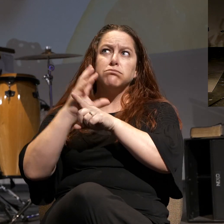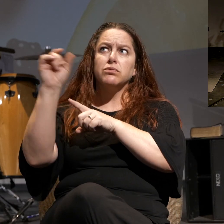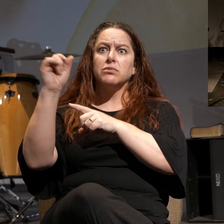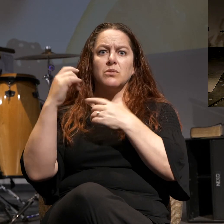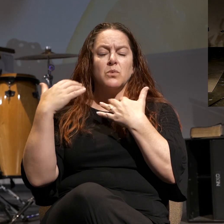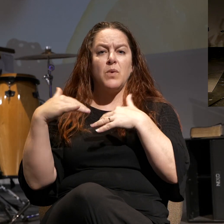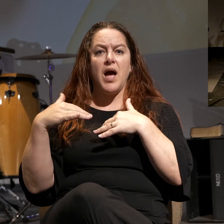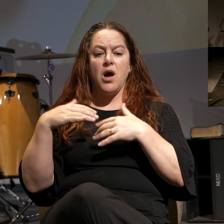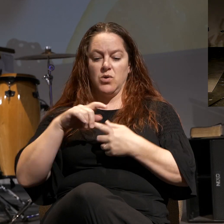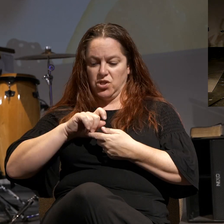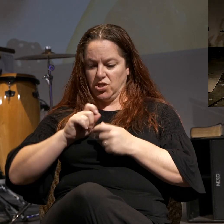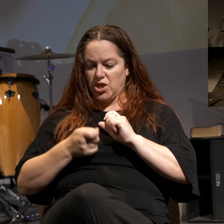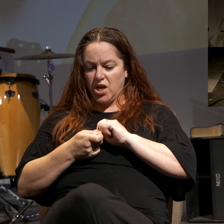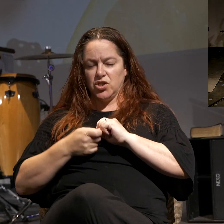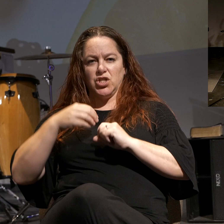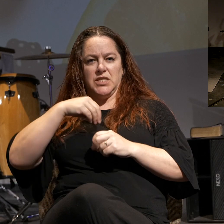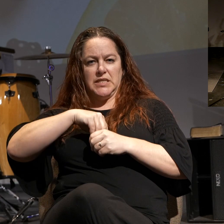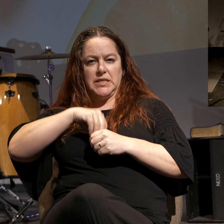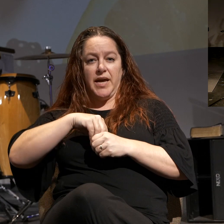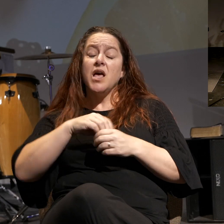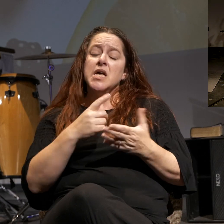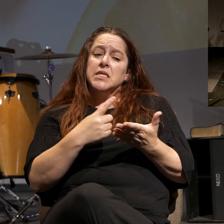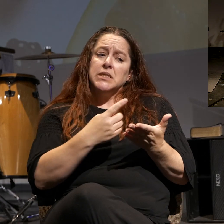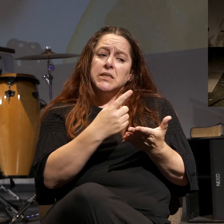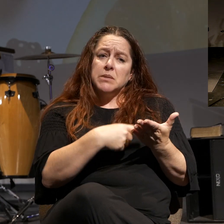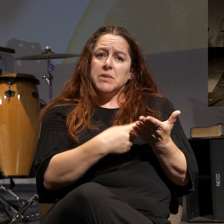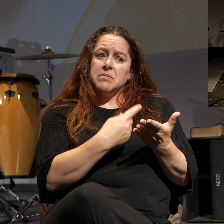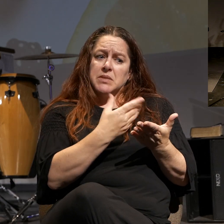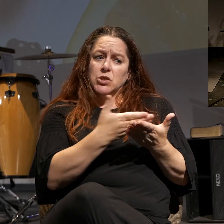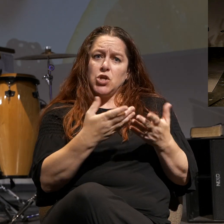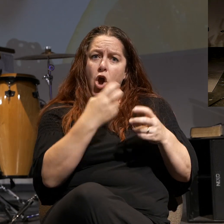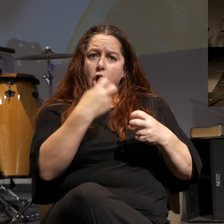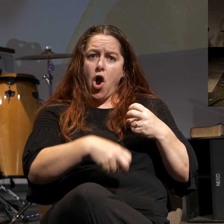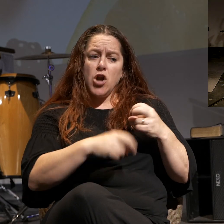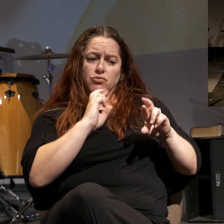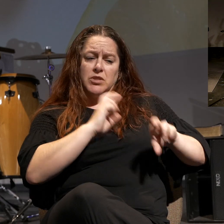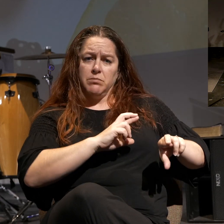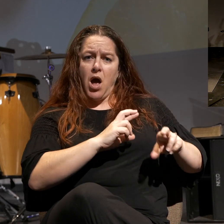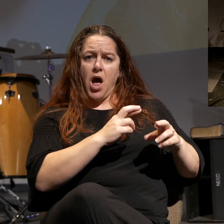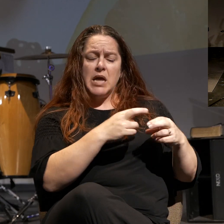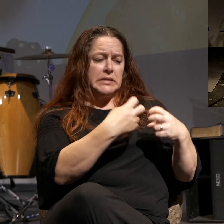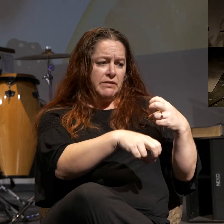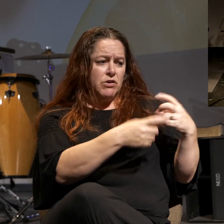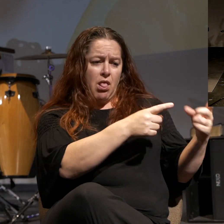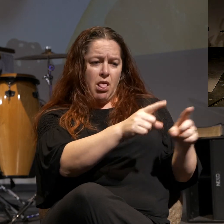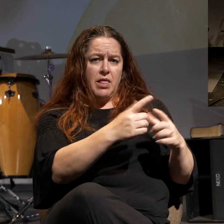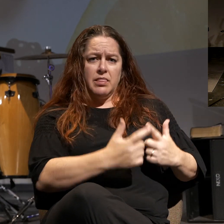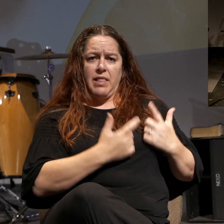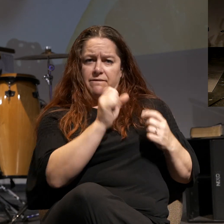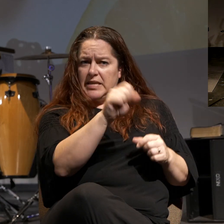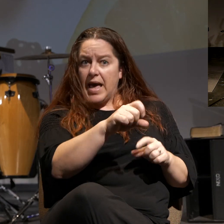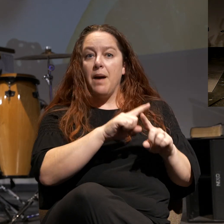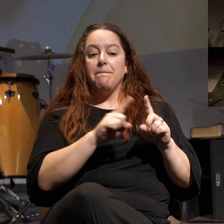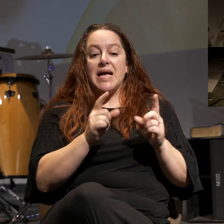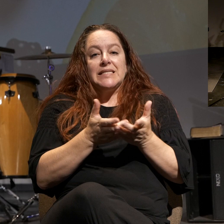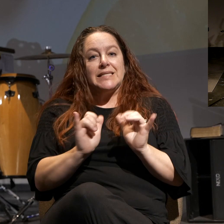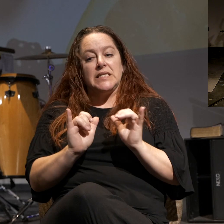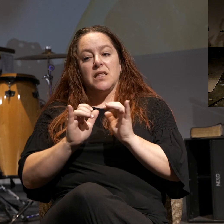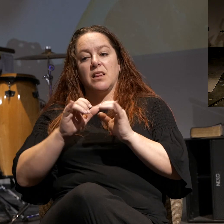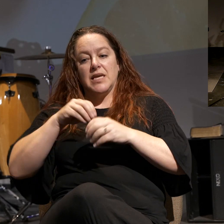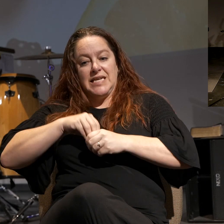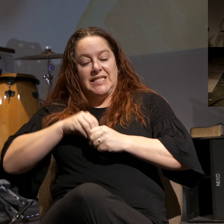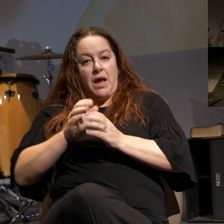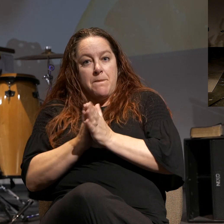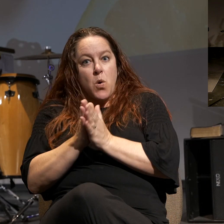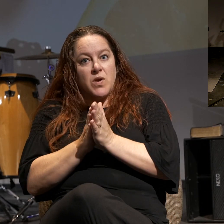it changes you. Now, some things are hard in response to the difficulties of life. There's no doubt about that. But you're going to still be motivated out of a